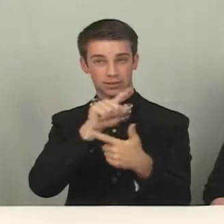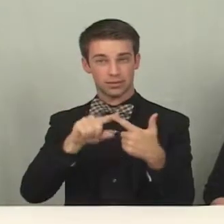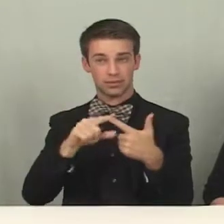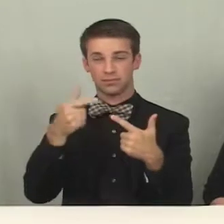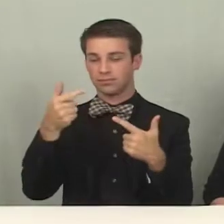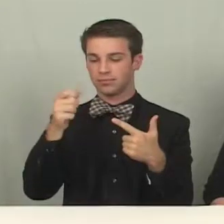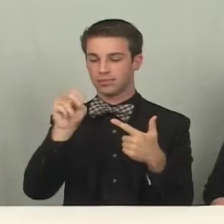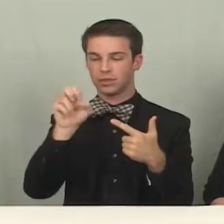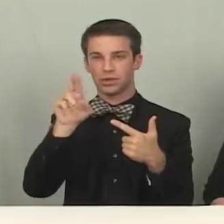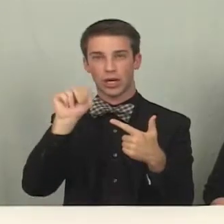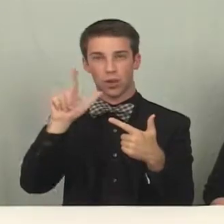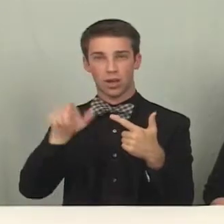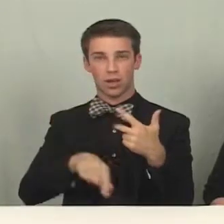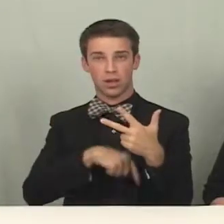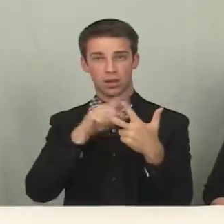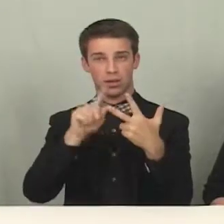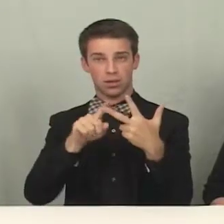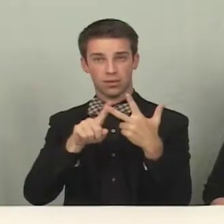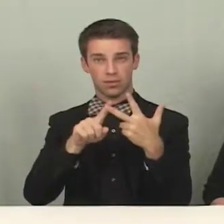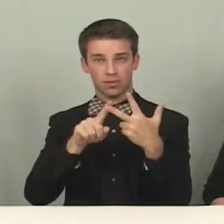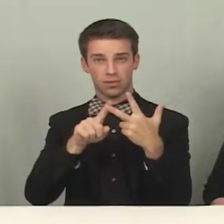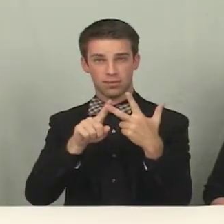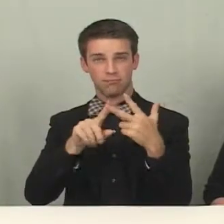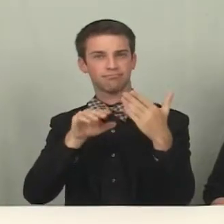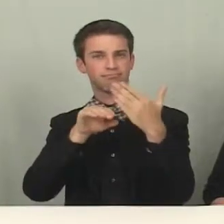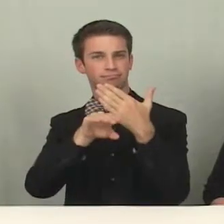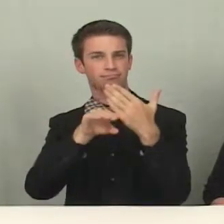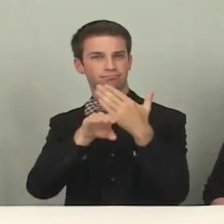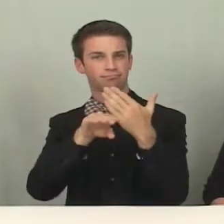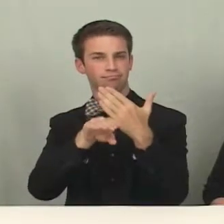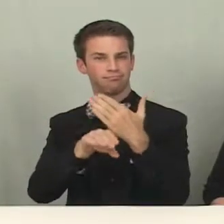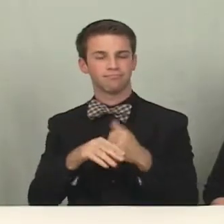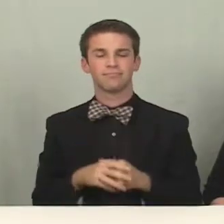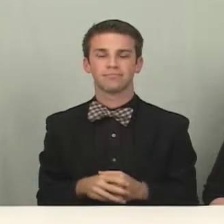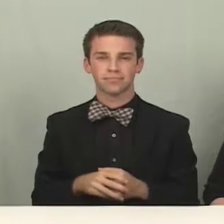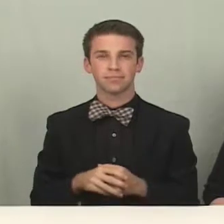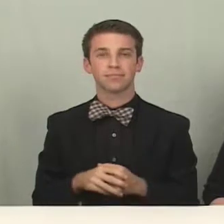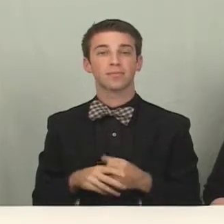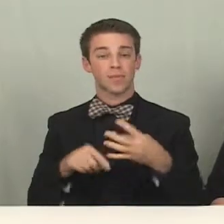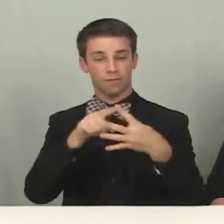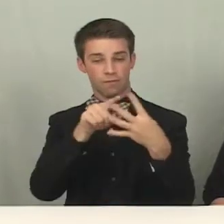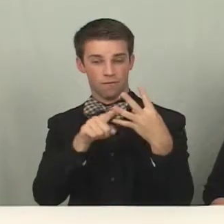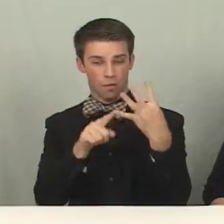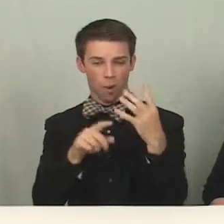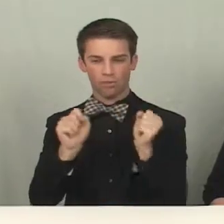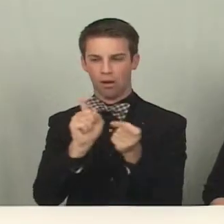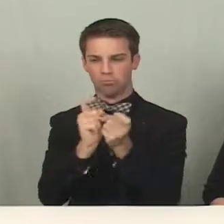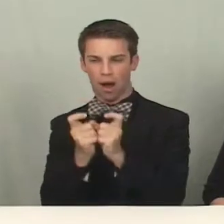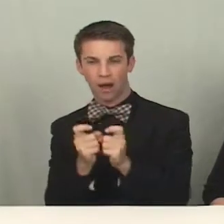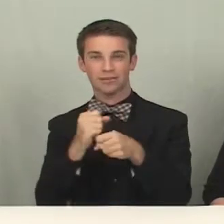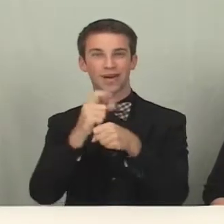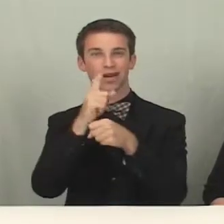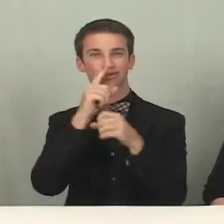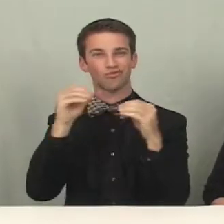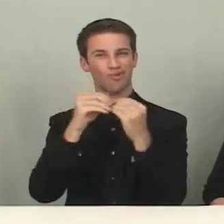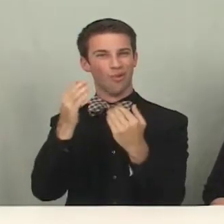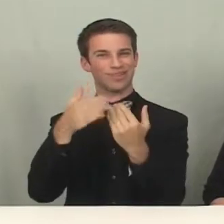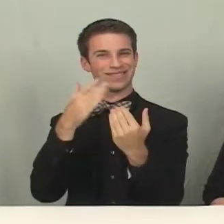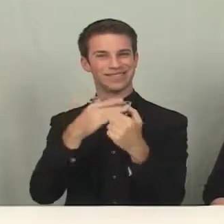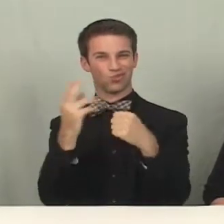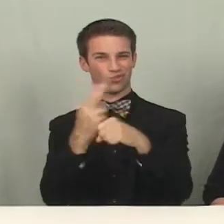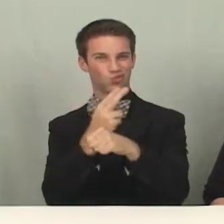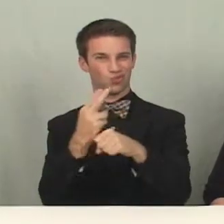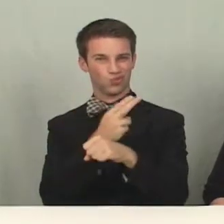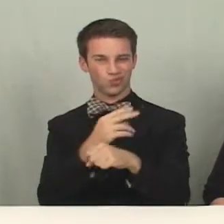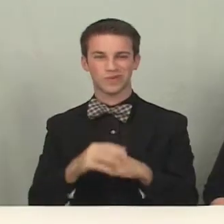then click General, then click Accessibility. There are four specific options that make your iPad more